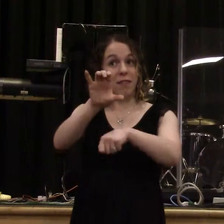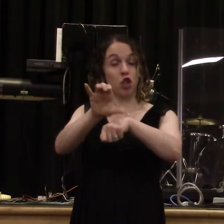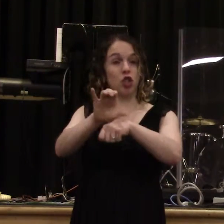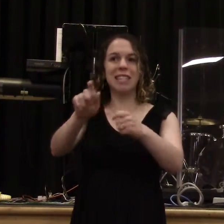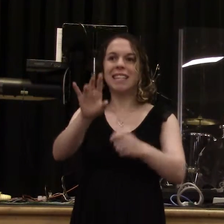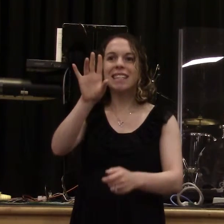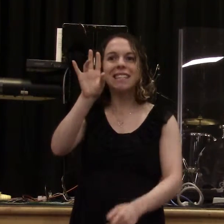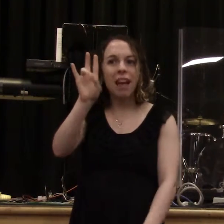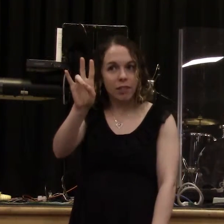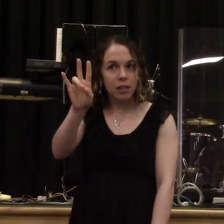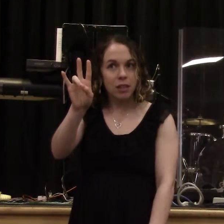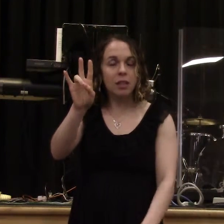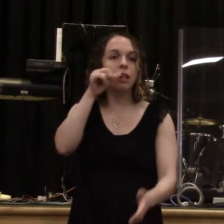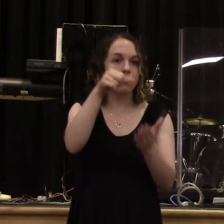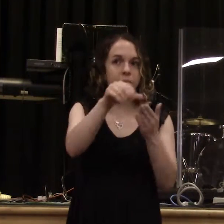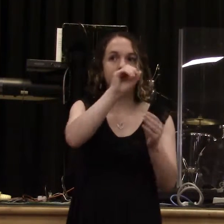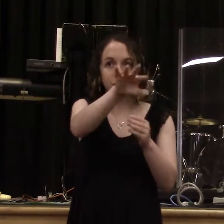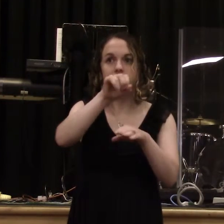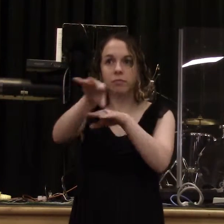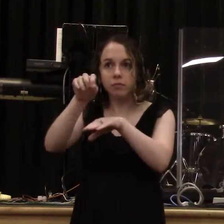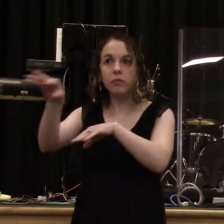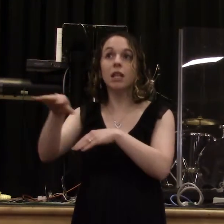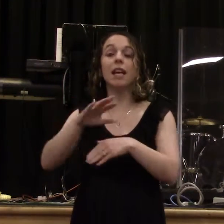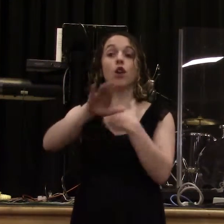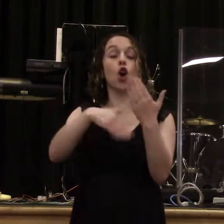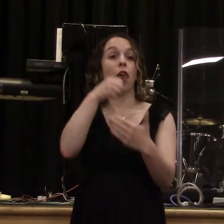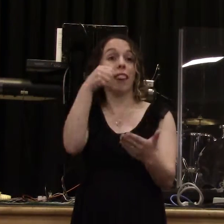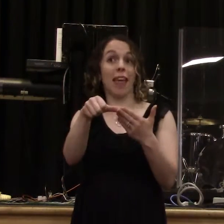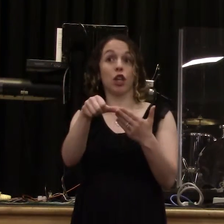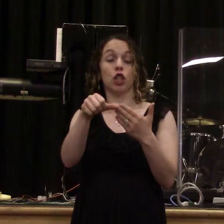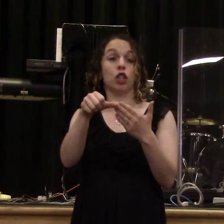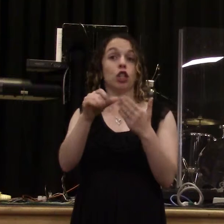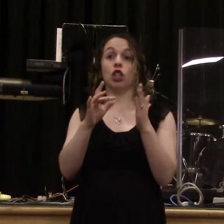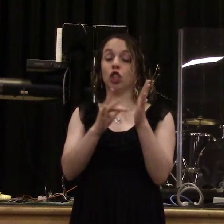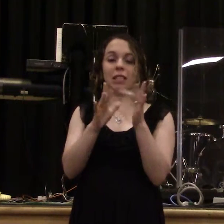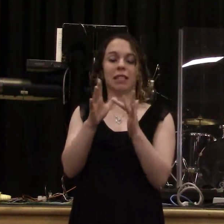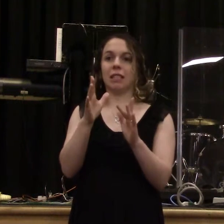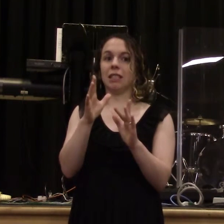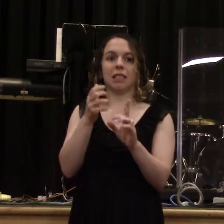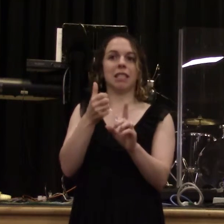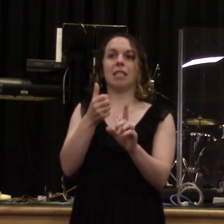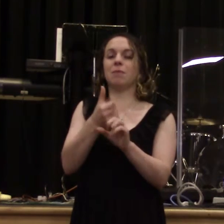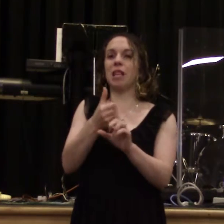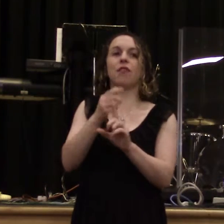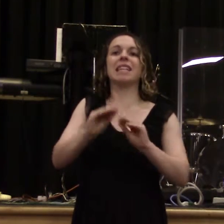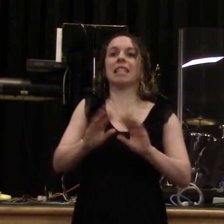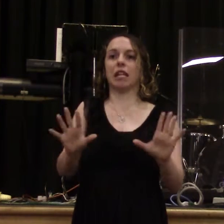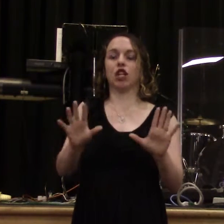all the churches of all the ages. And in these letters, Jesus is not vague about the things that please him and